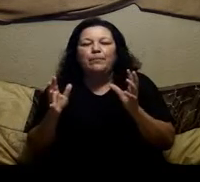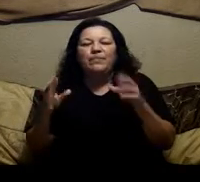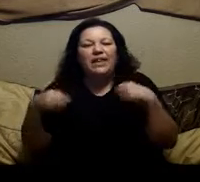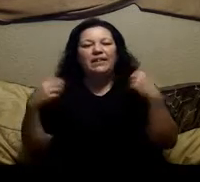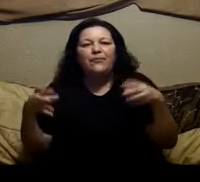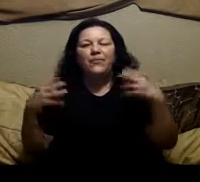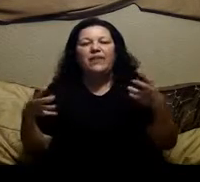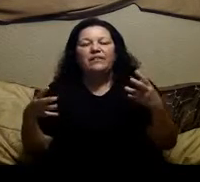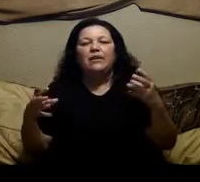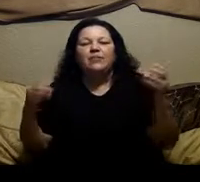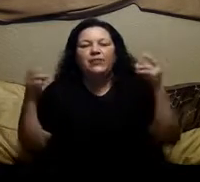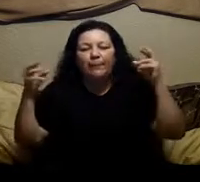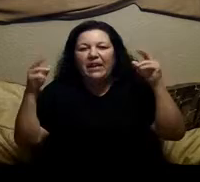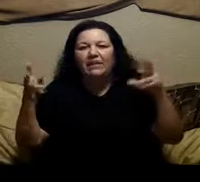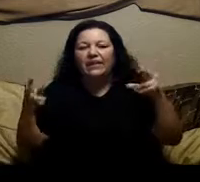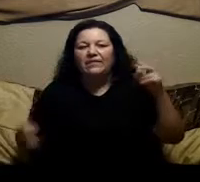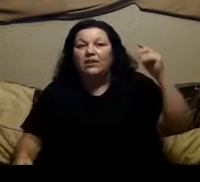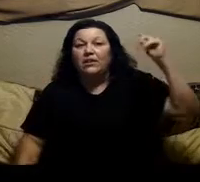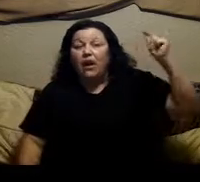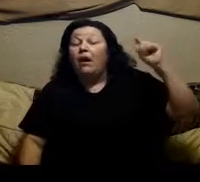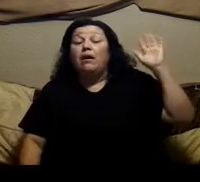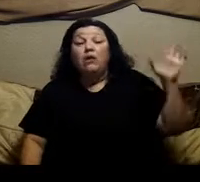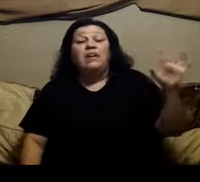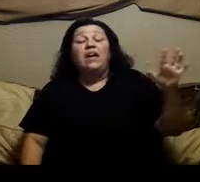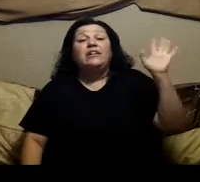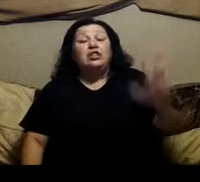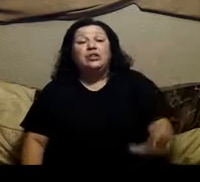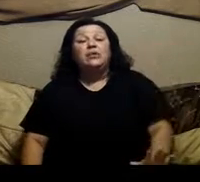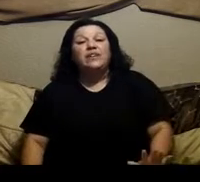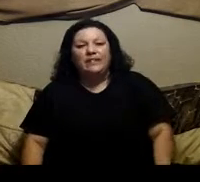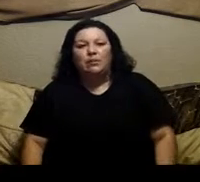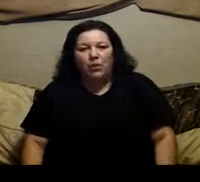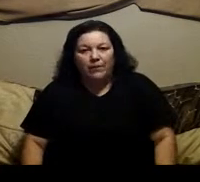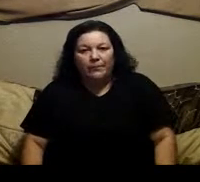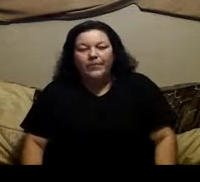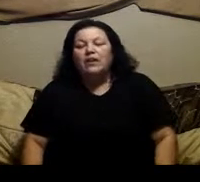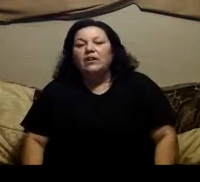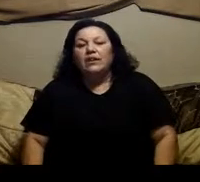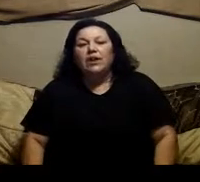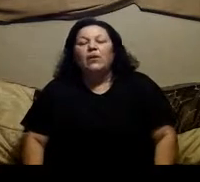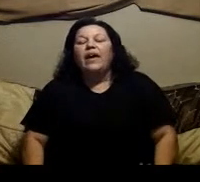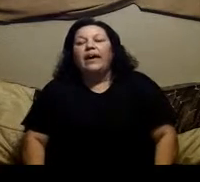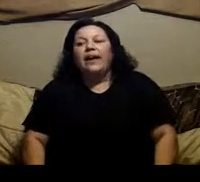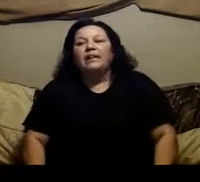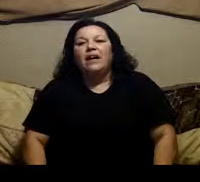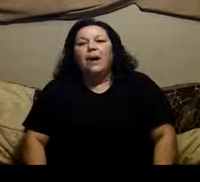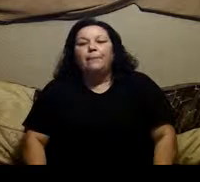keep saying different things to him until something clicks and he goes oh yeah i shouldn't do this anymore you know and um